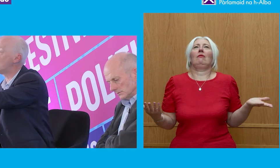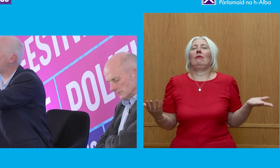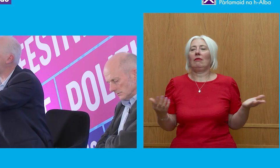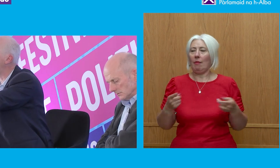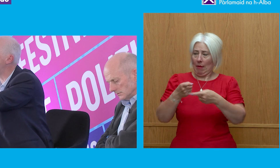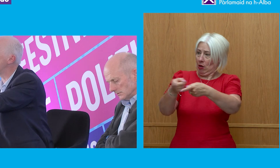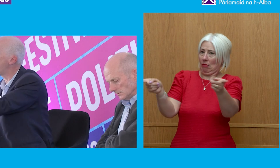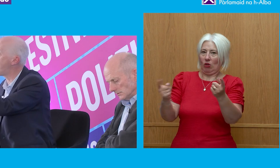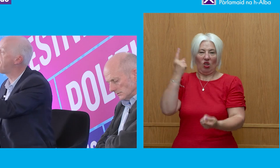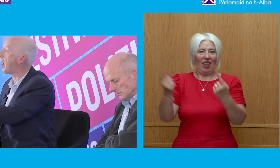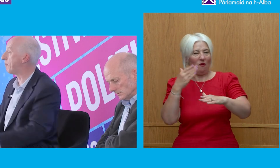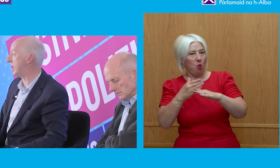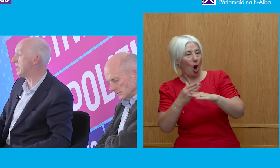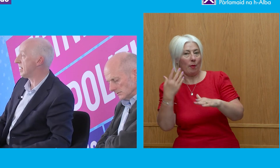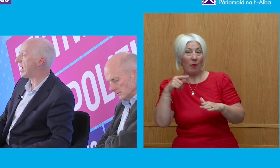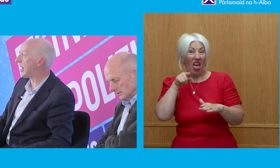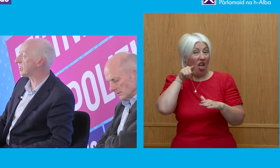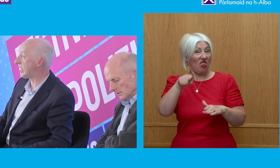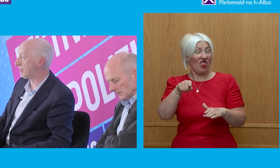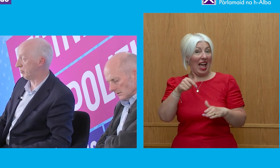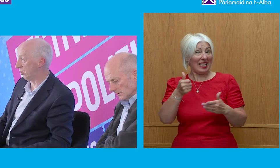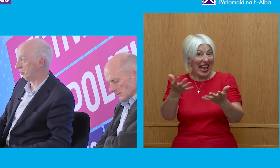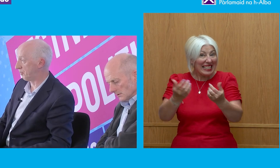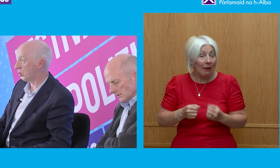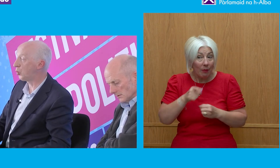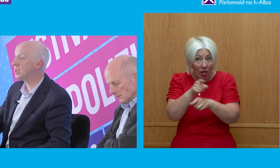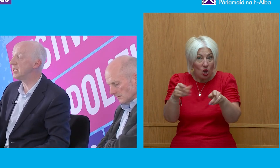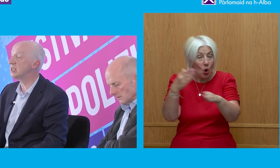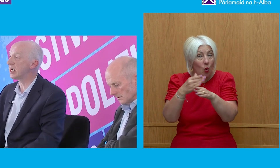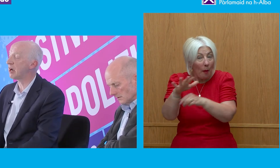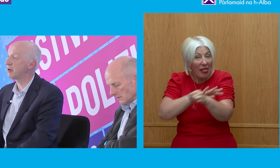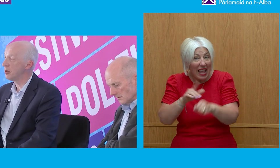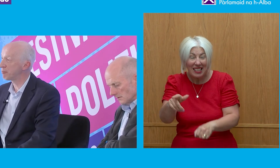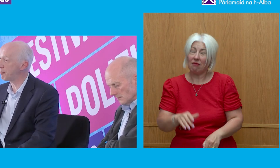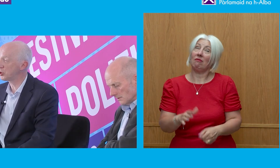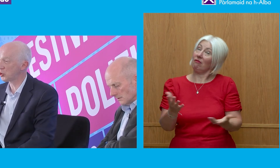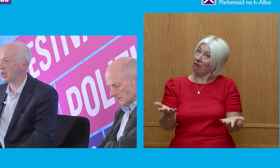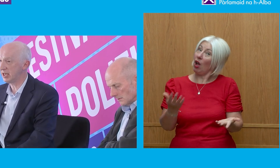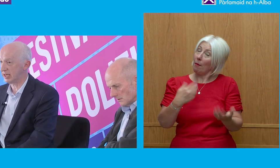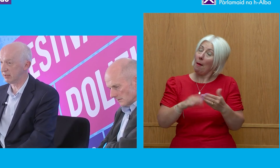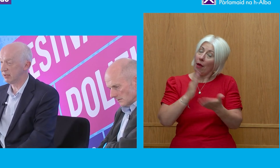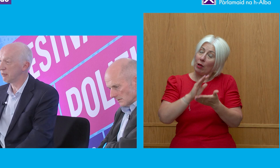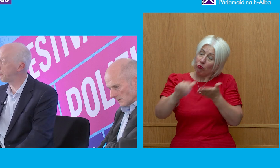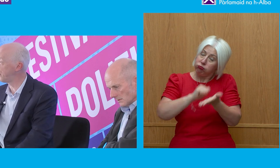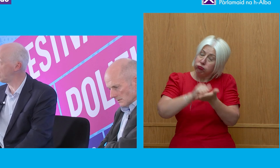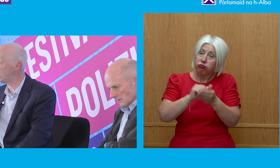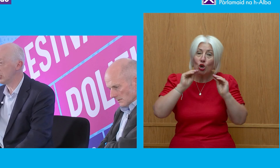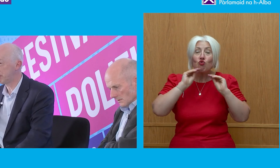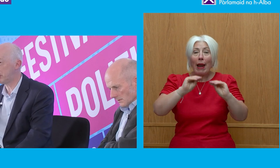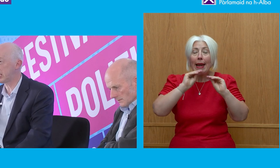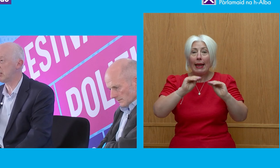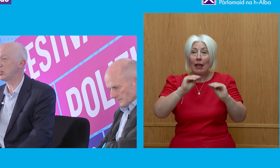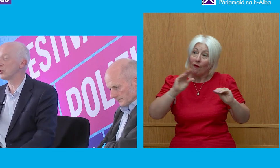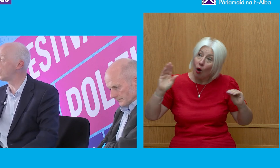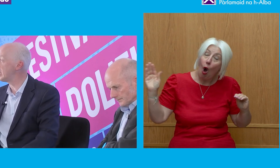worked in or work in at the moment would that be acceptable? We need to have proper training for